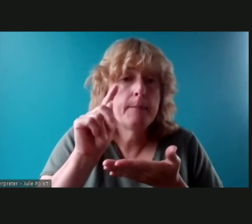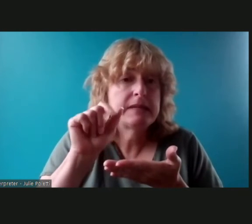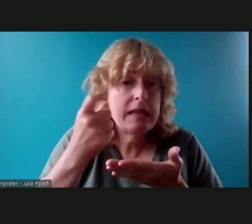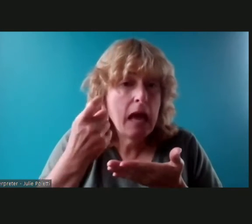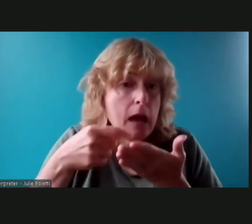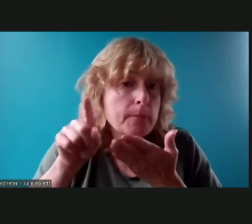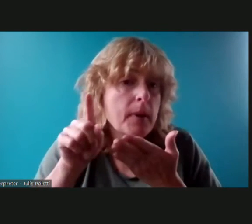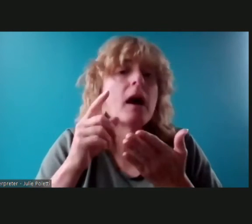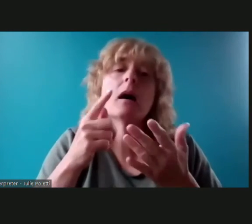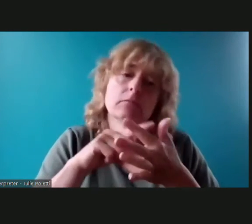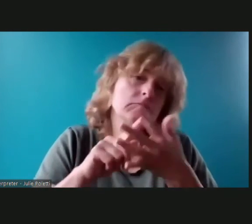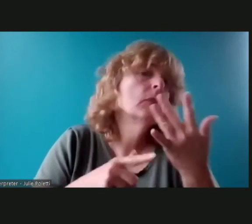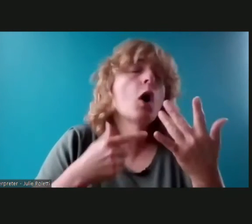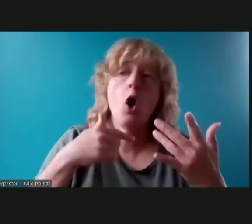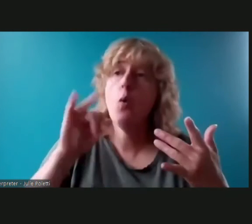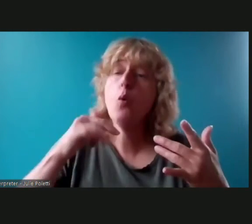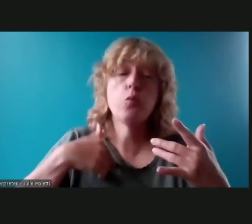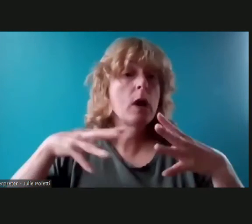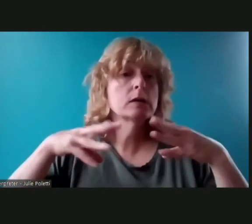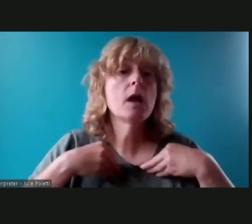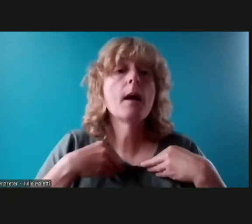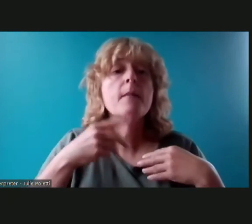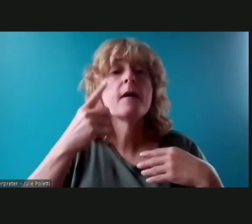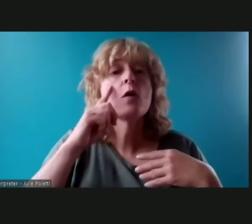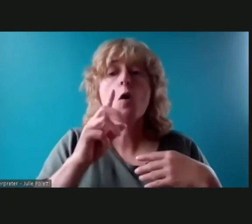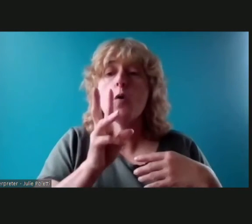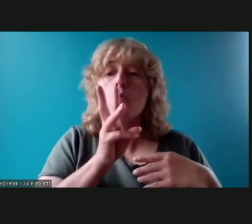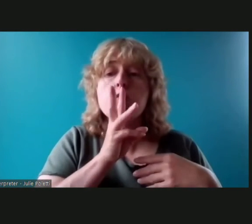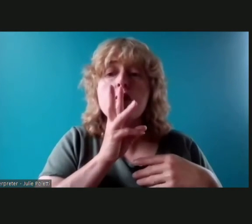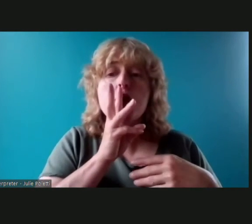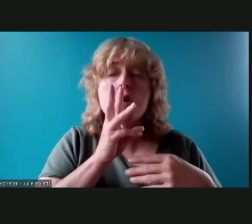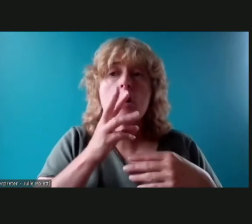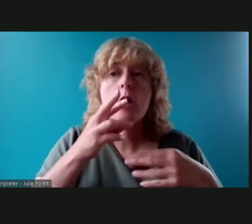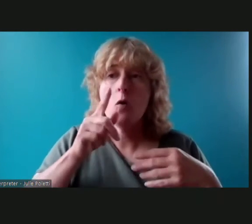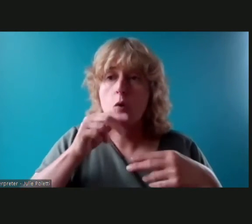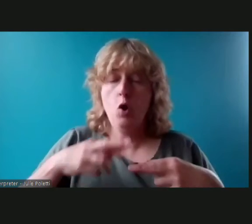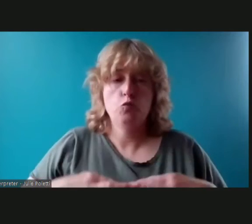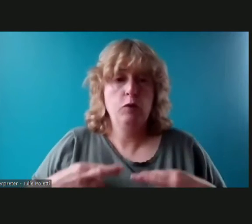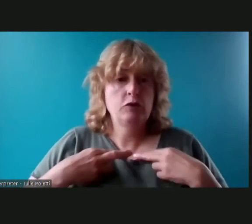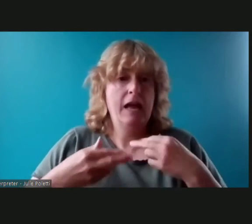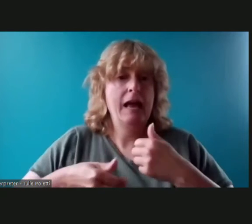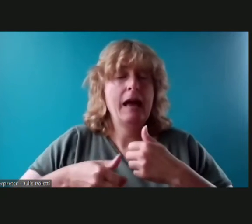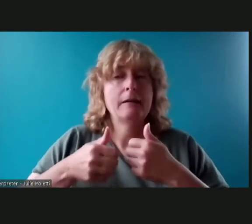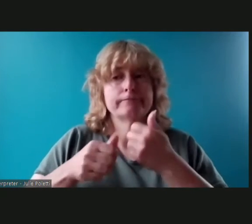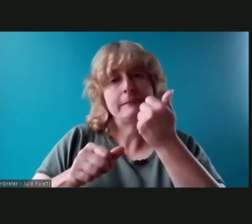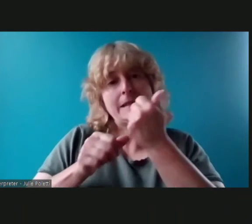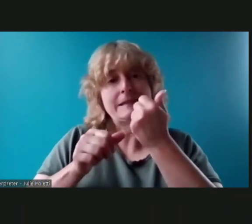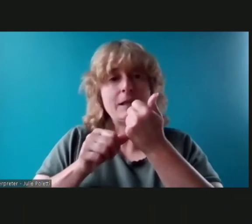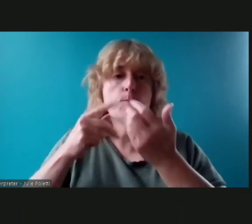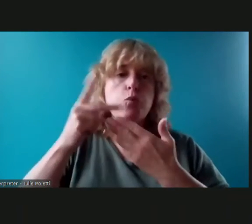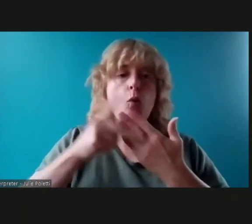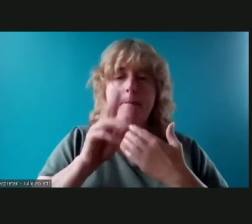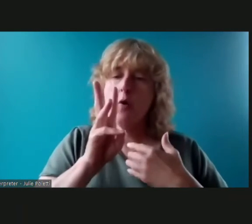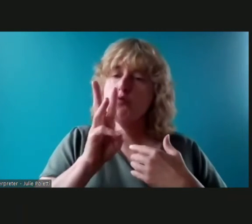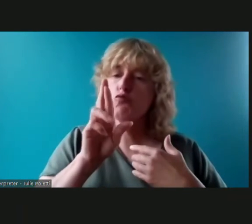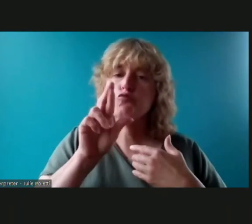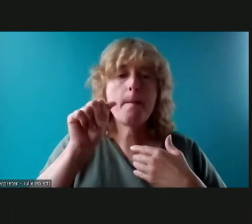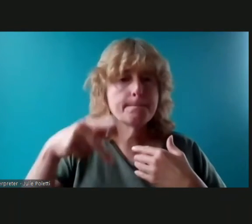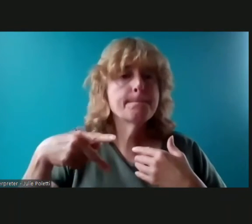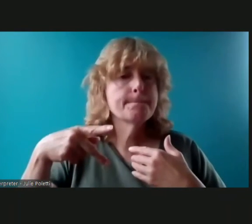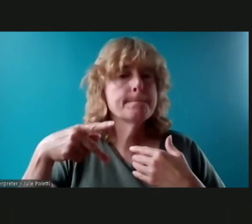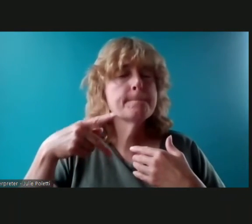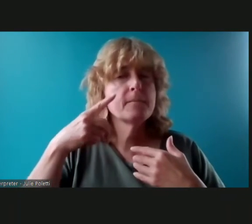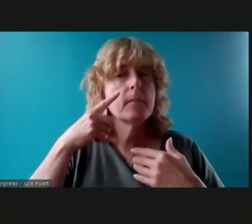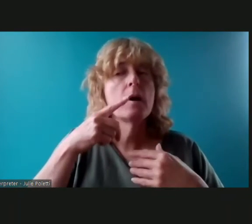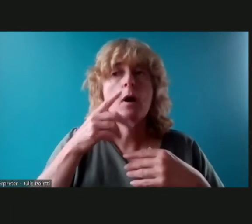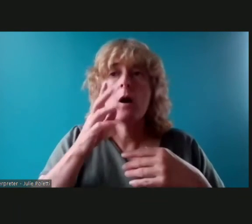wrap program which is our water residential assistance program that provides eligible residents in the